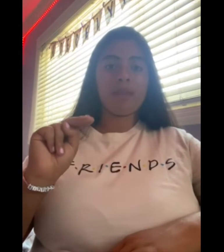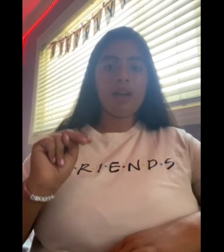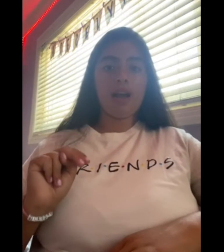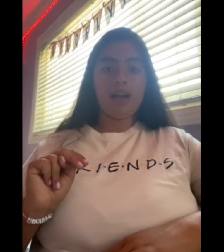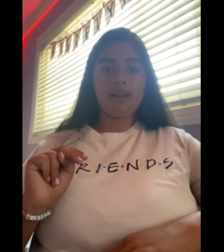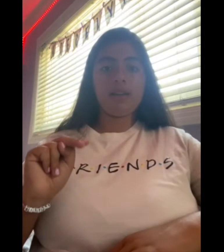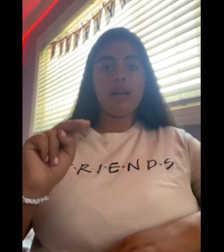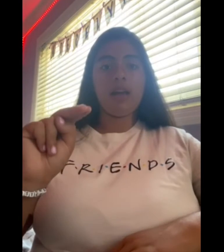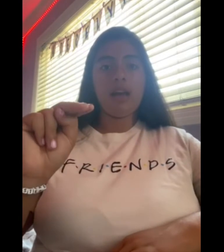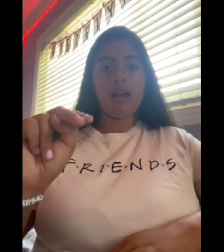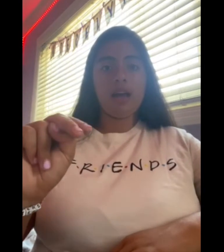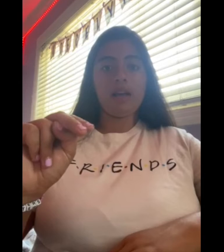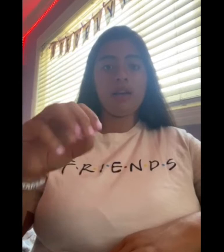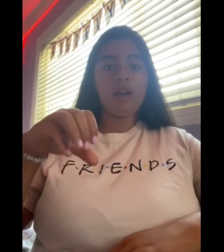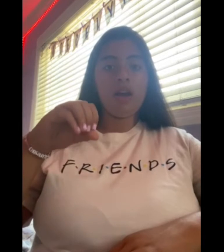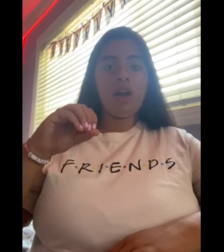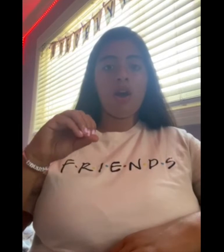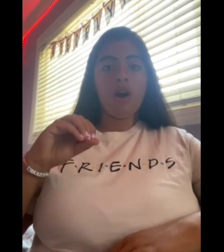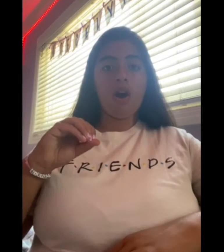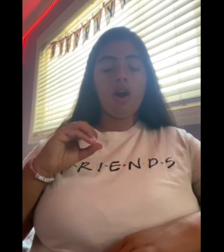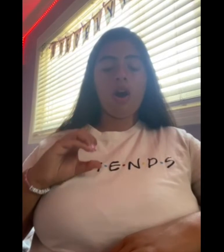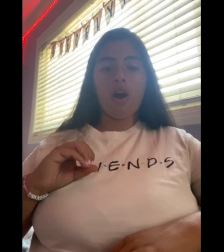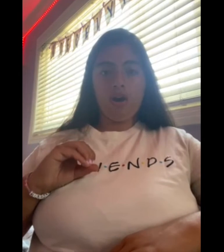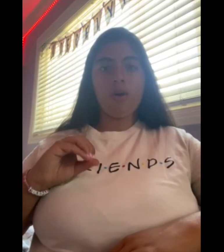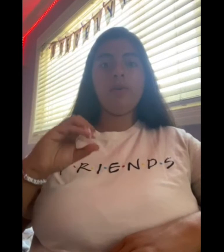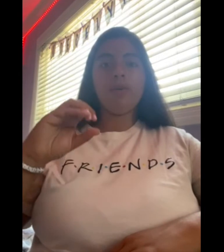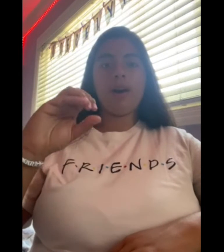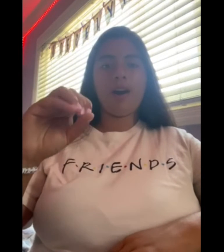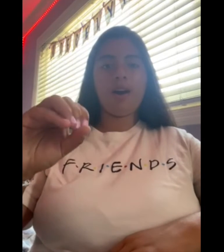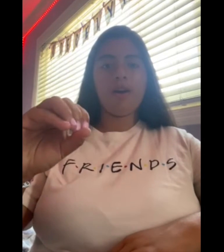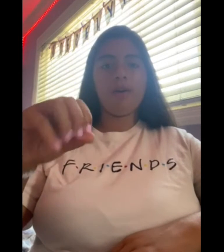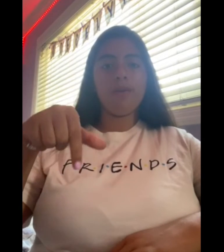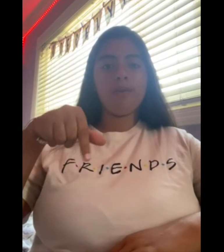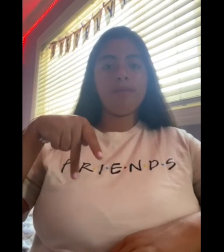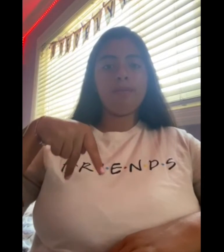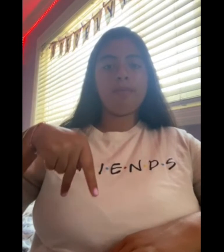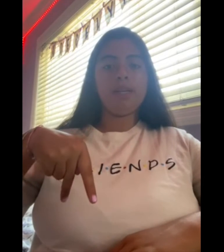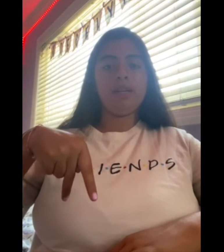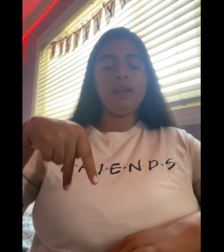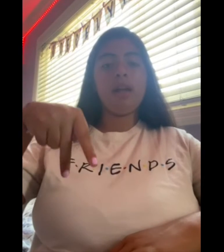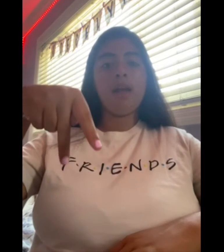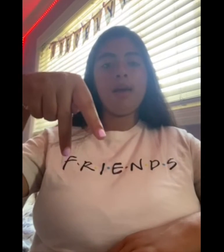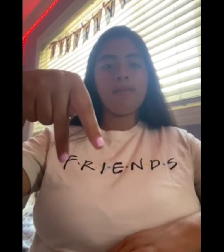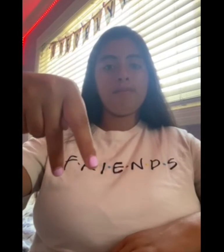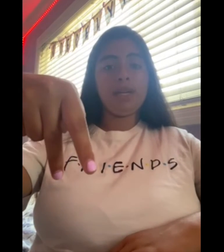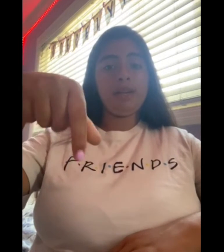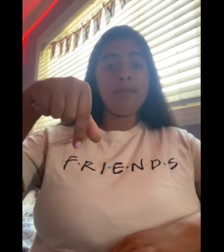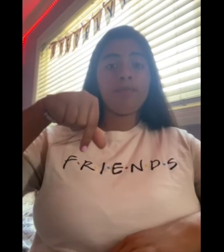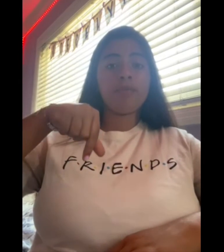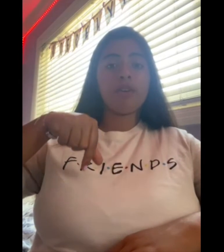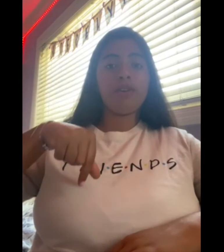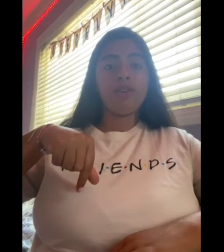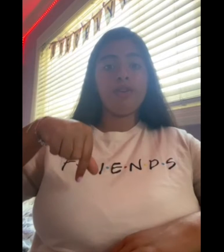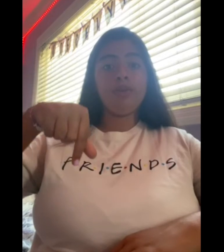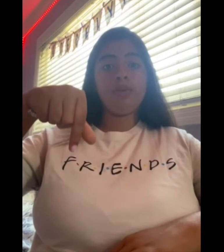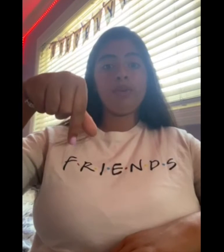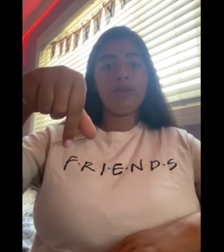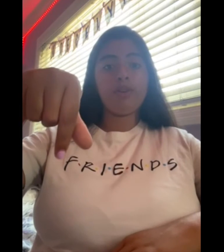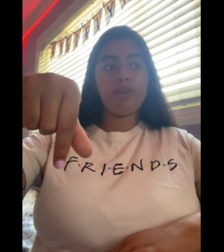N, N, O, O, P, P, Q, Q,